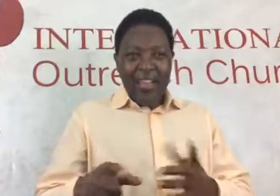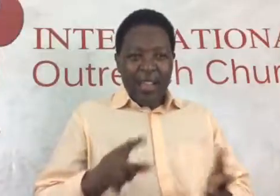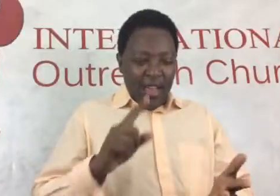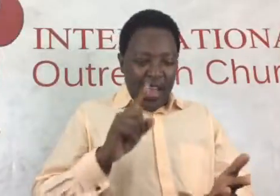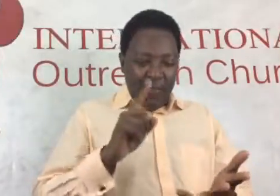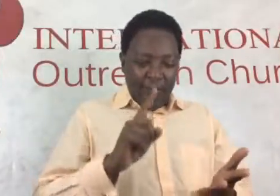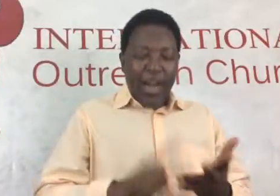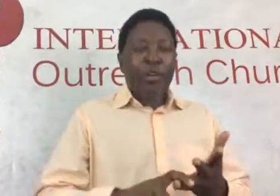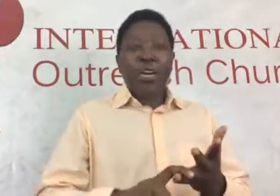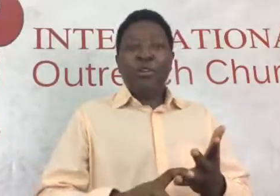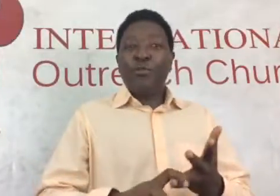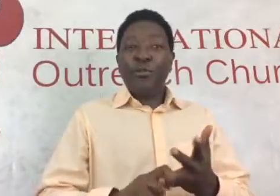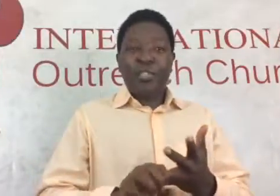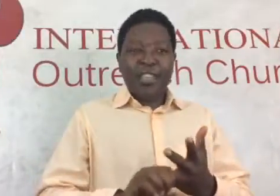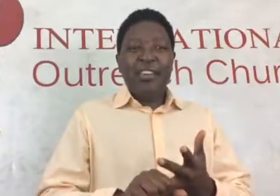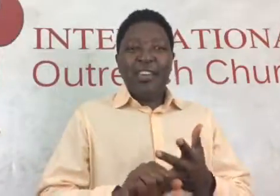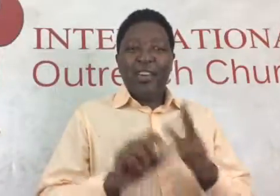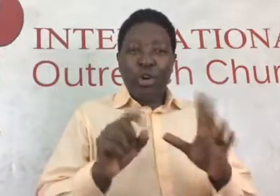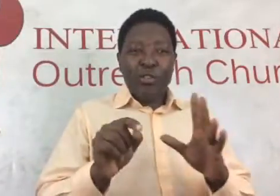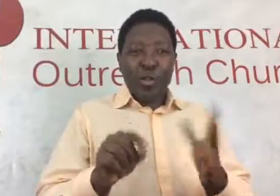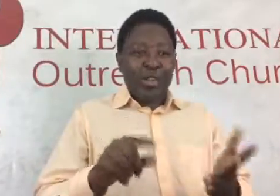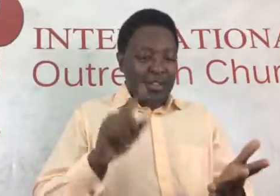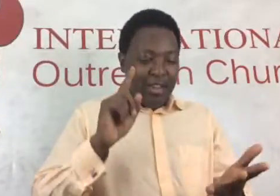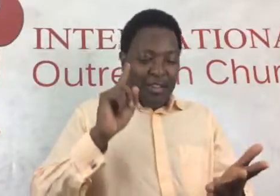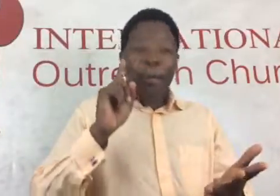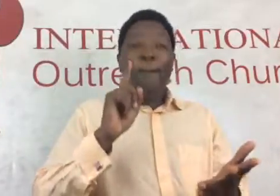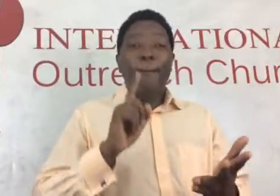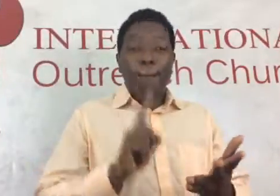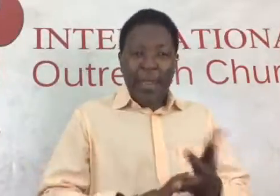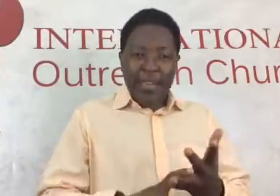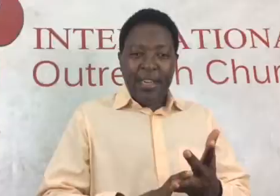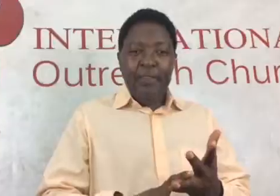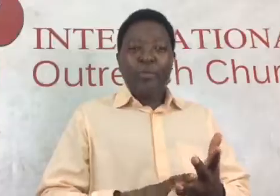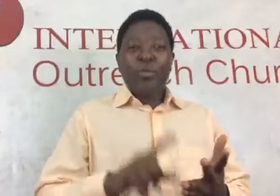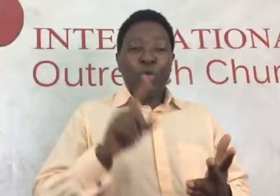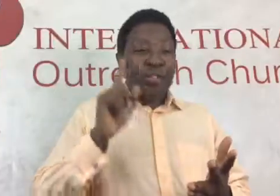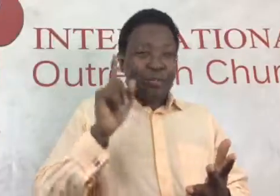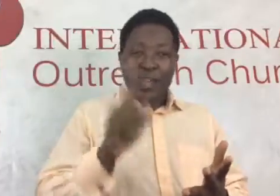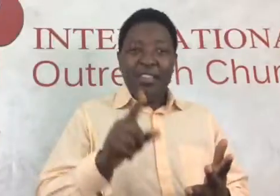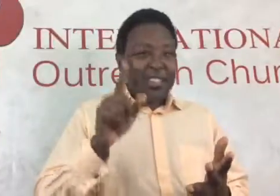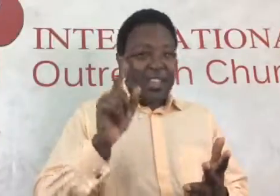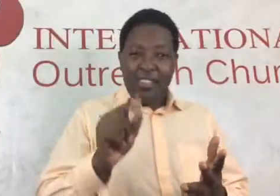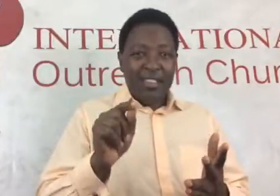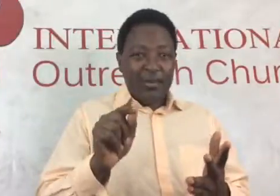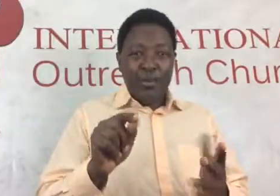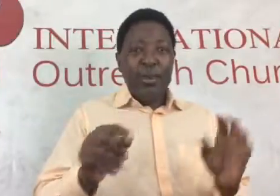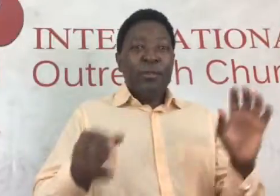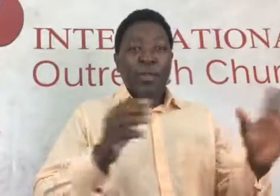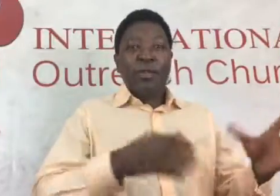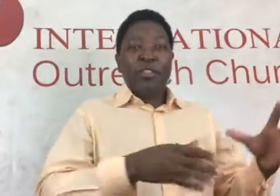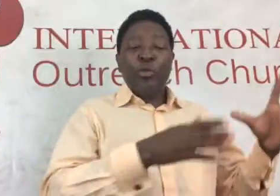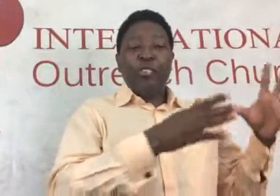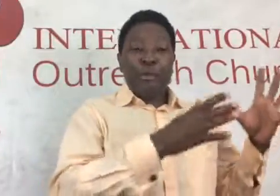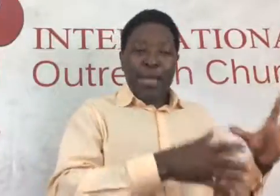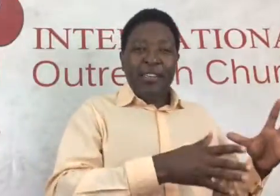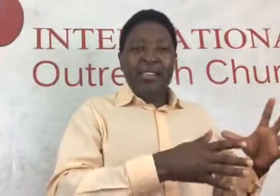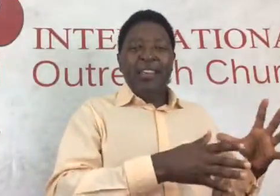I found out from standing God's word that Peter was very successful because he was mentored